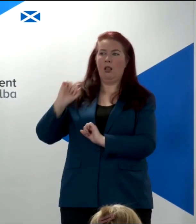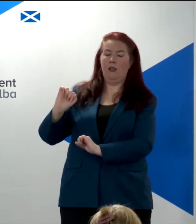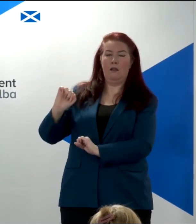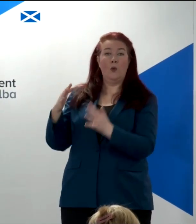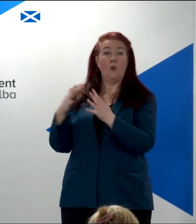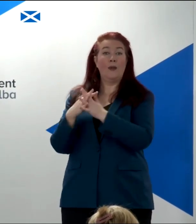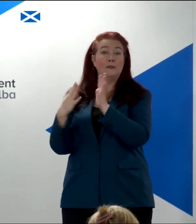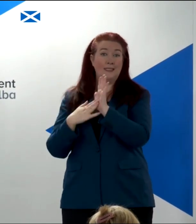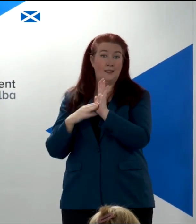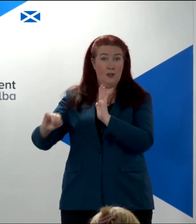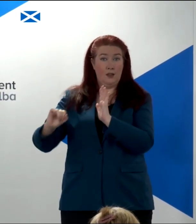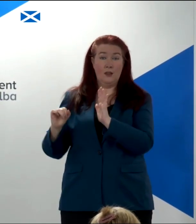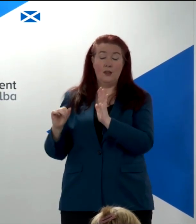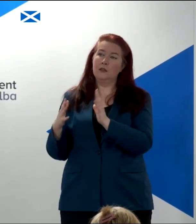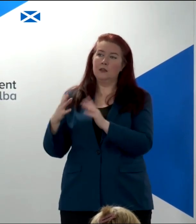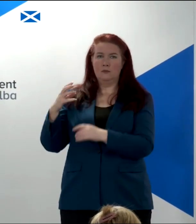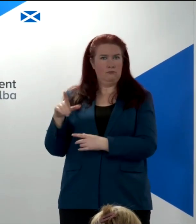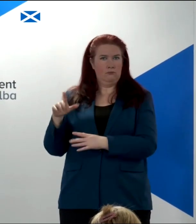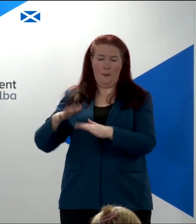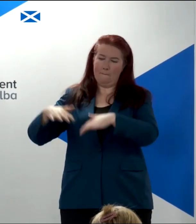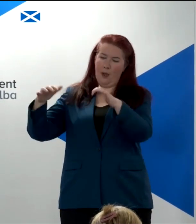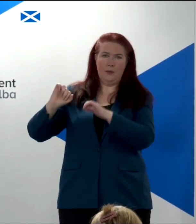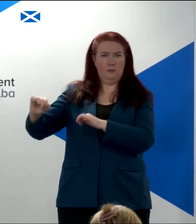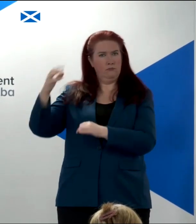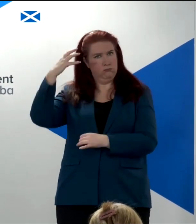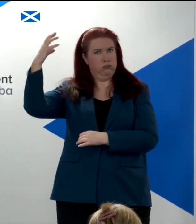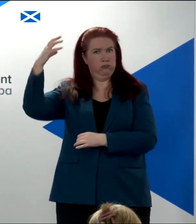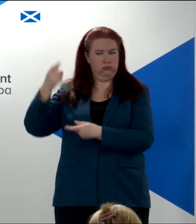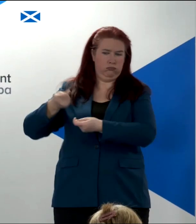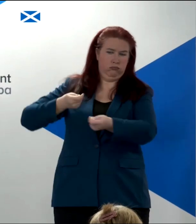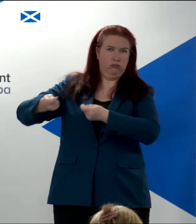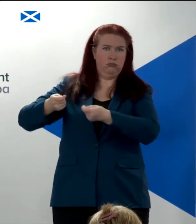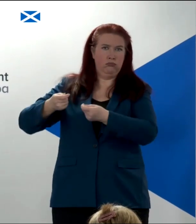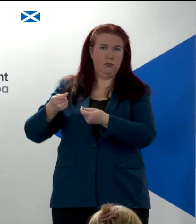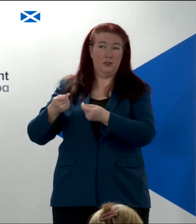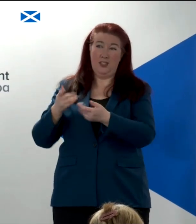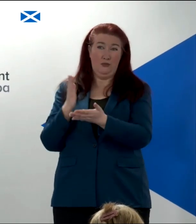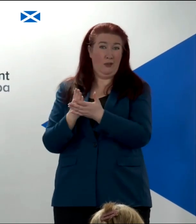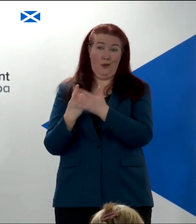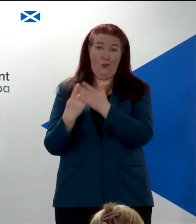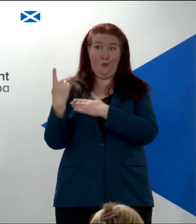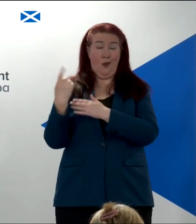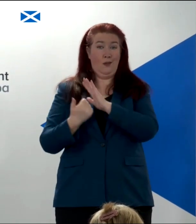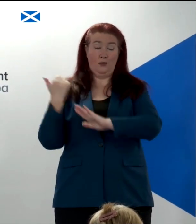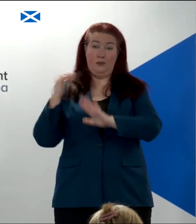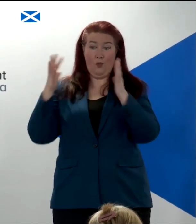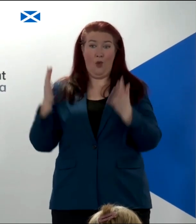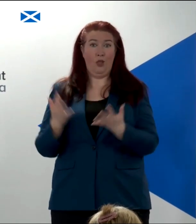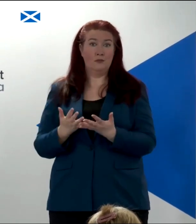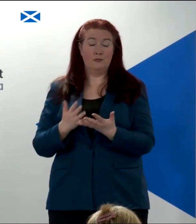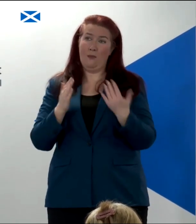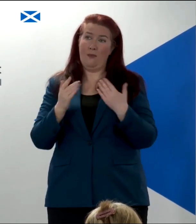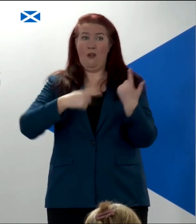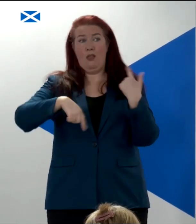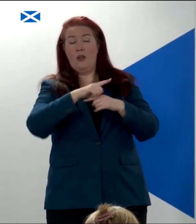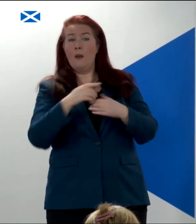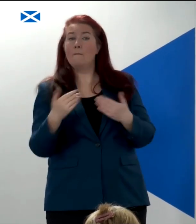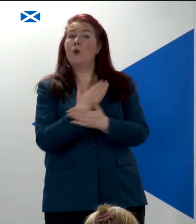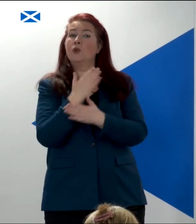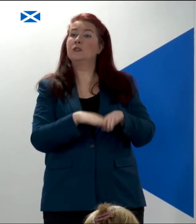Parliament is sovereign. This makes it a global outlier amongst modern democracies. For example,